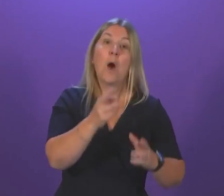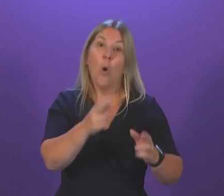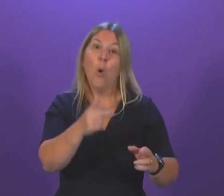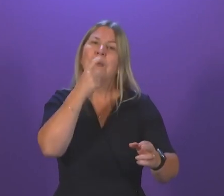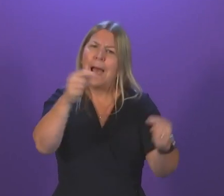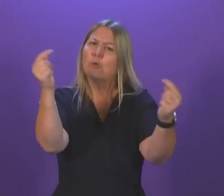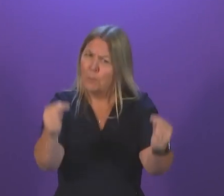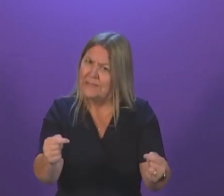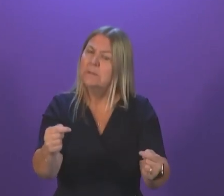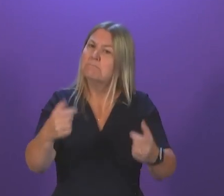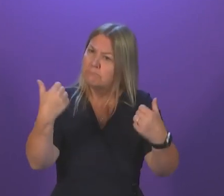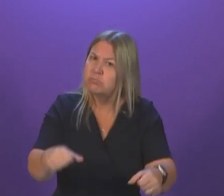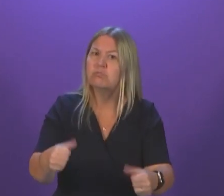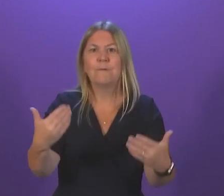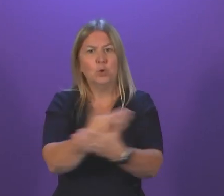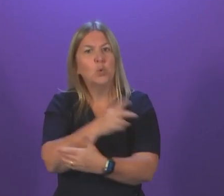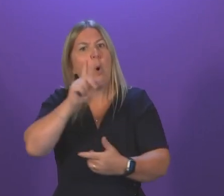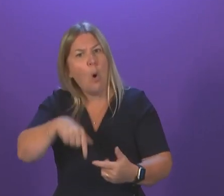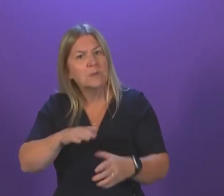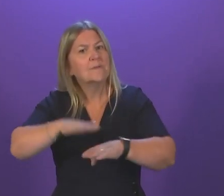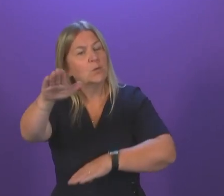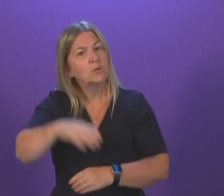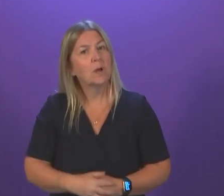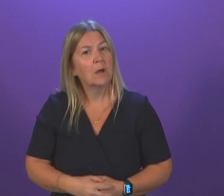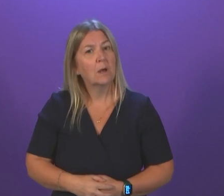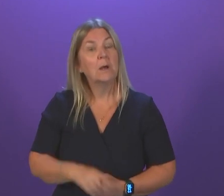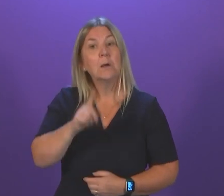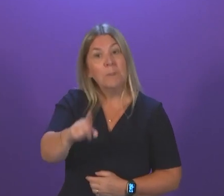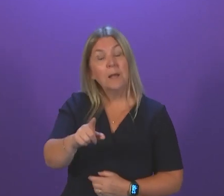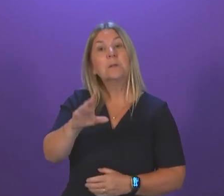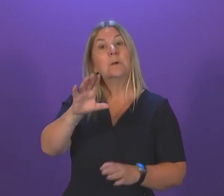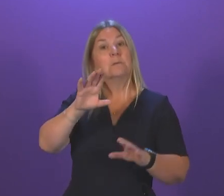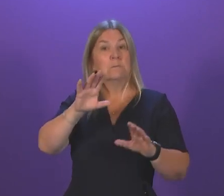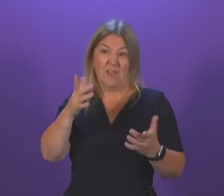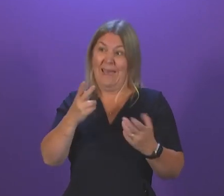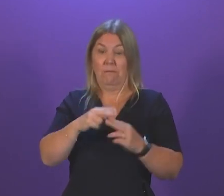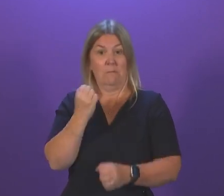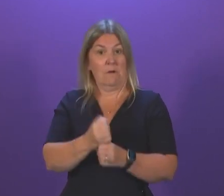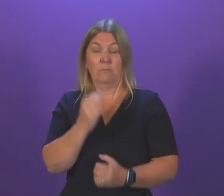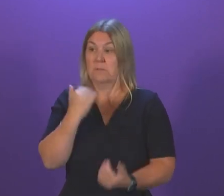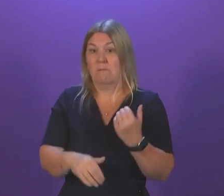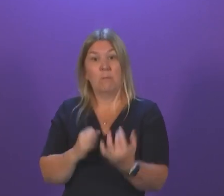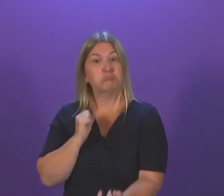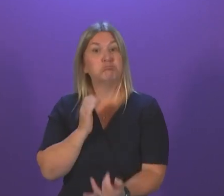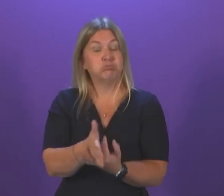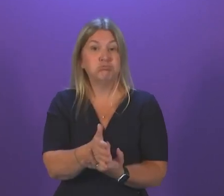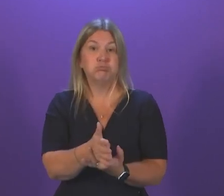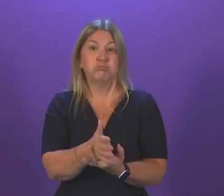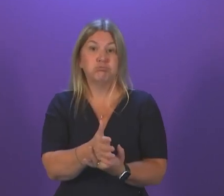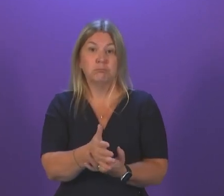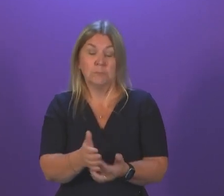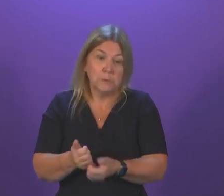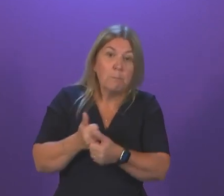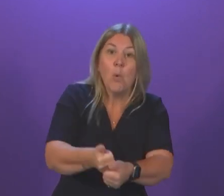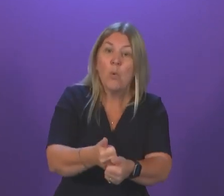new contracts in the future. But let's not lose sight of the fact that without the intervention of this government, there would be no Ferguson shipyard,